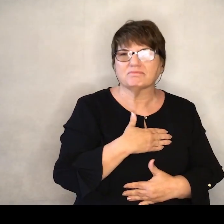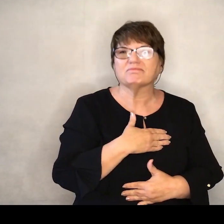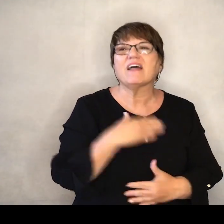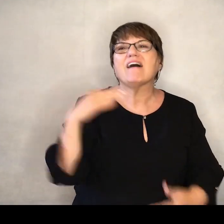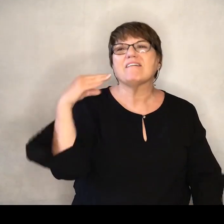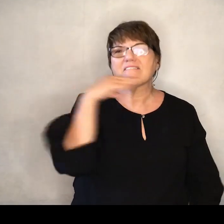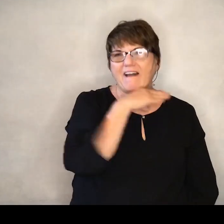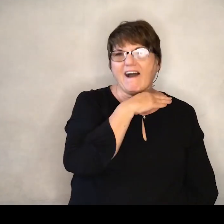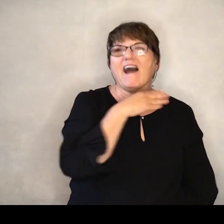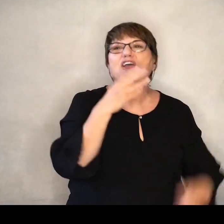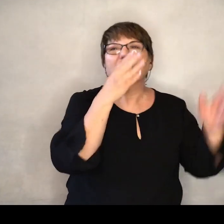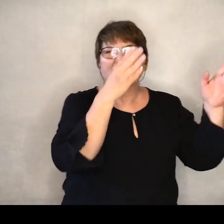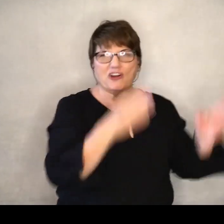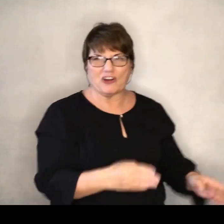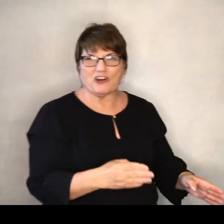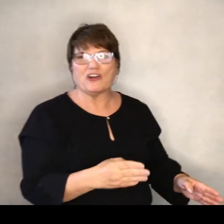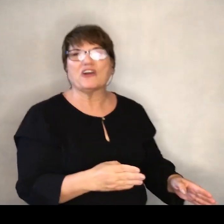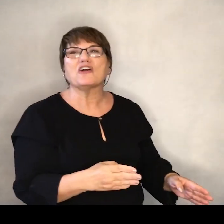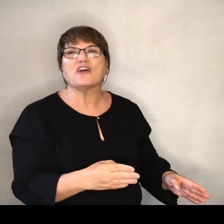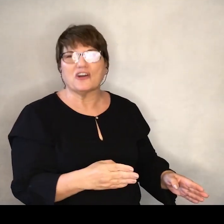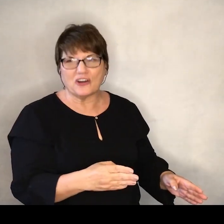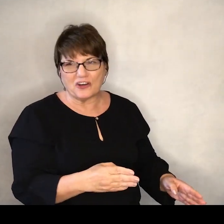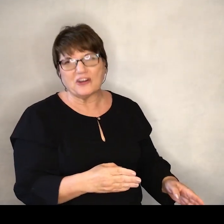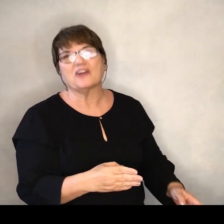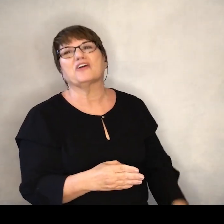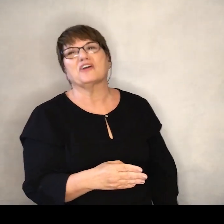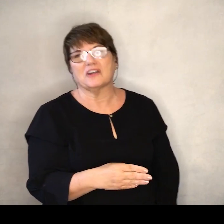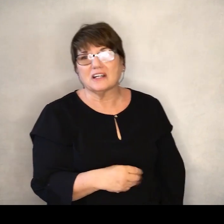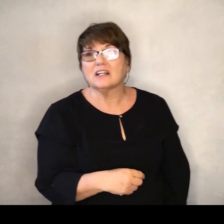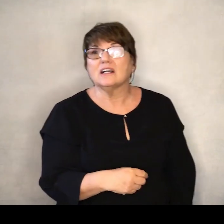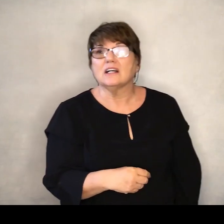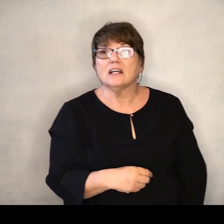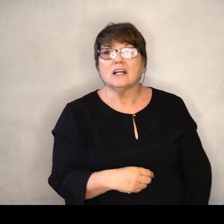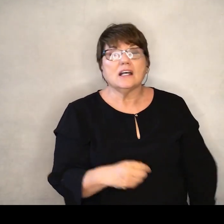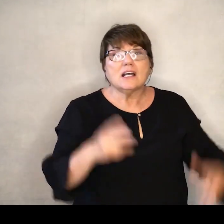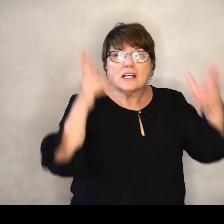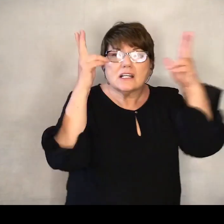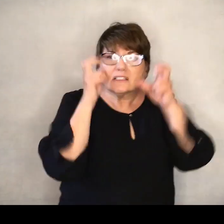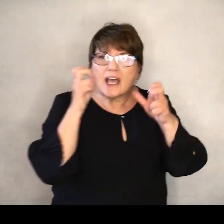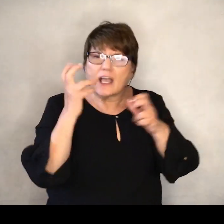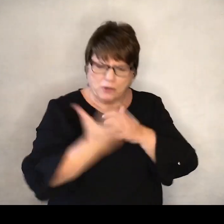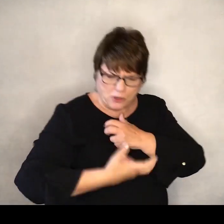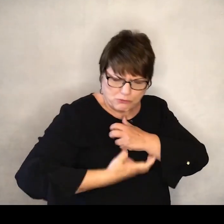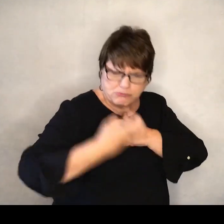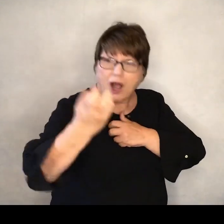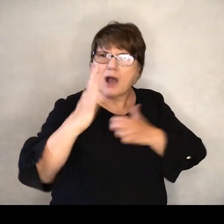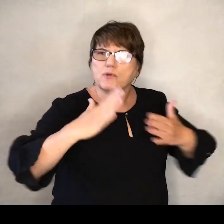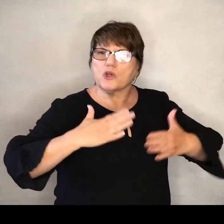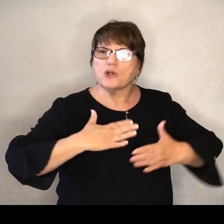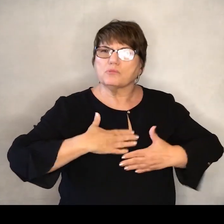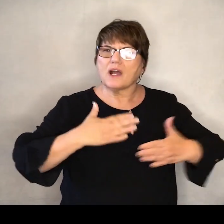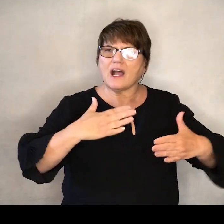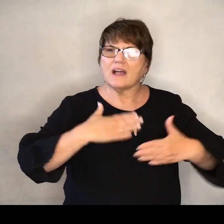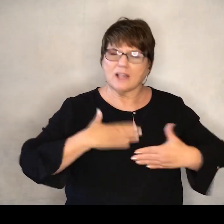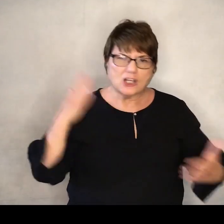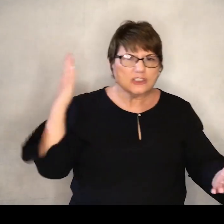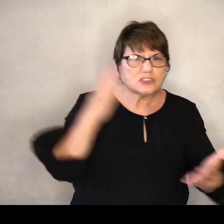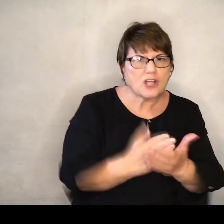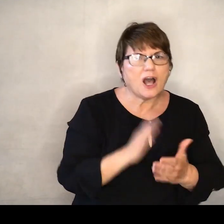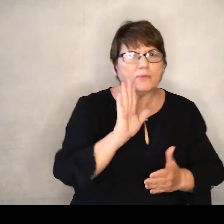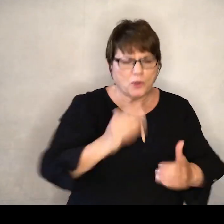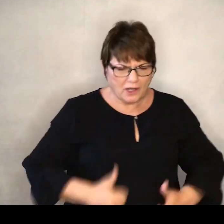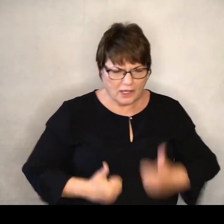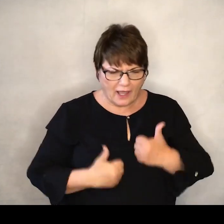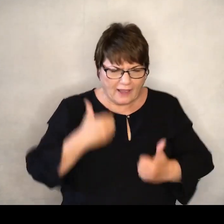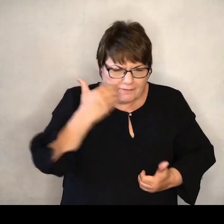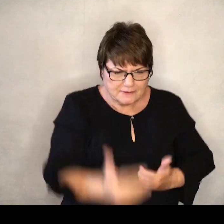he is a liar He will take your breath He you in